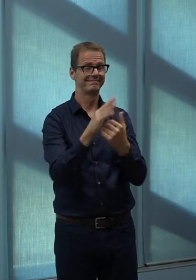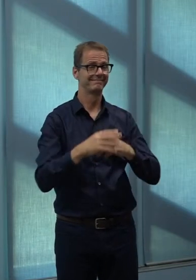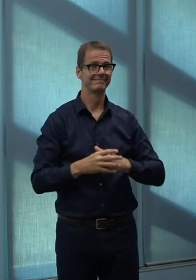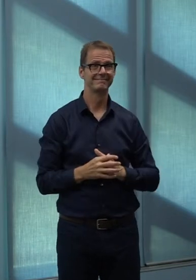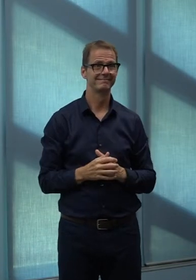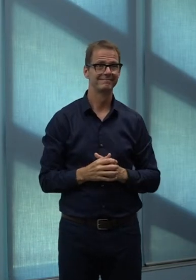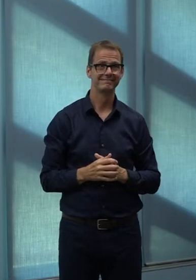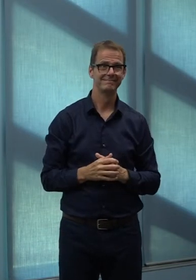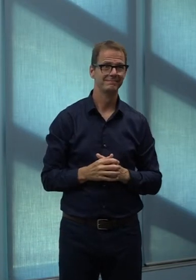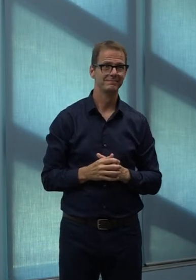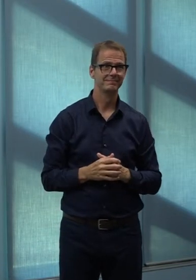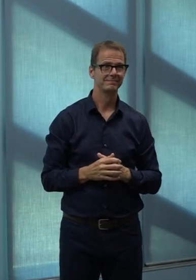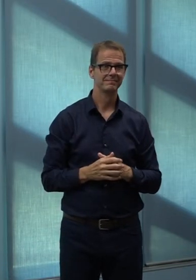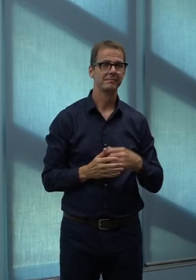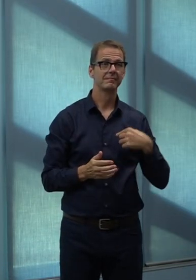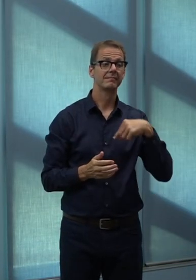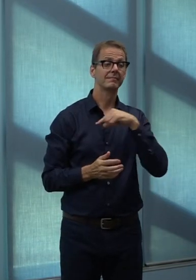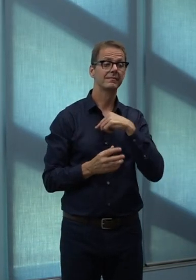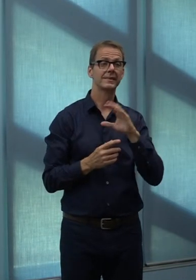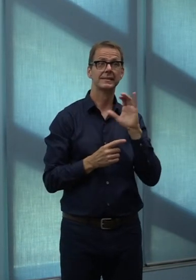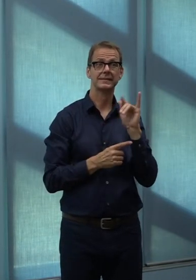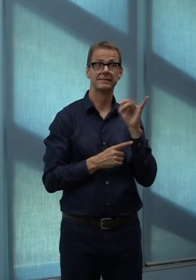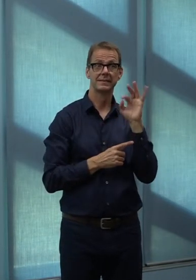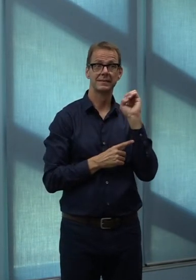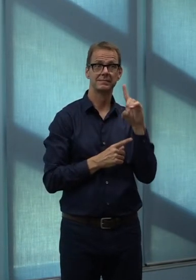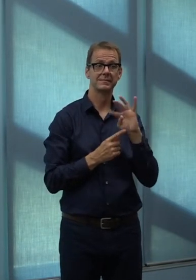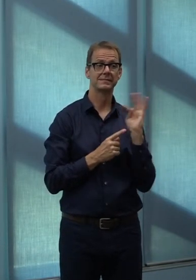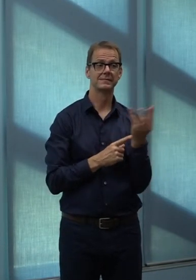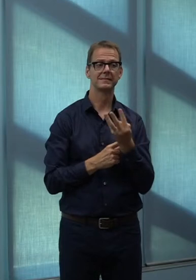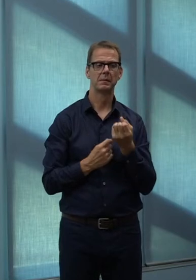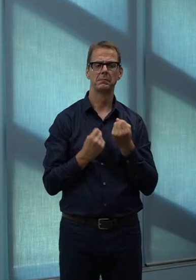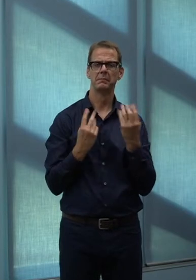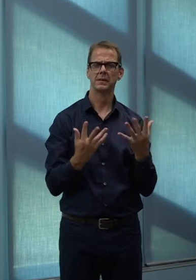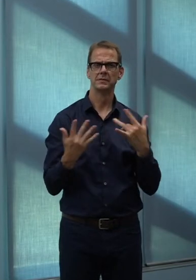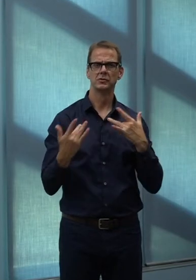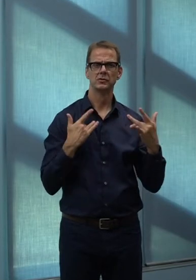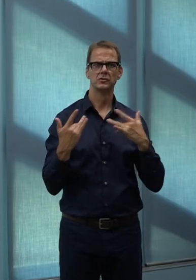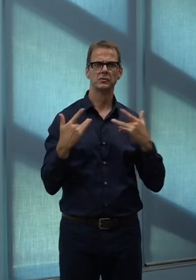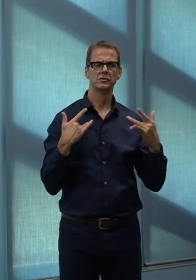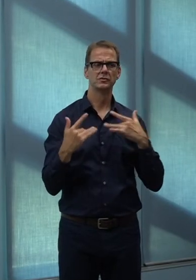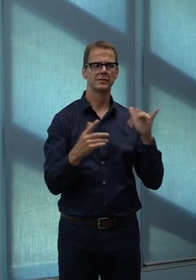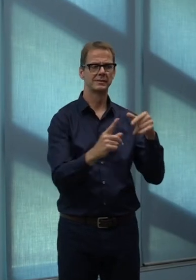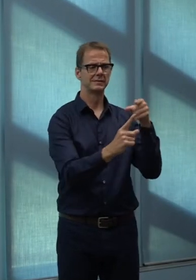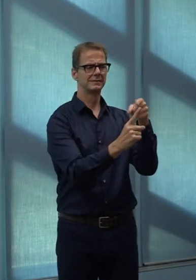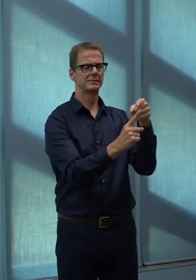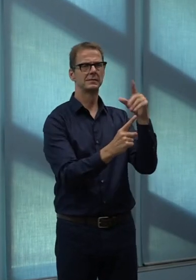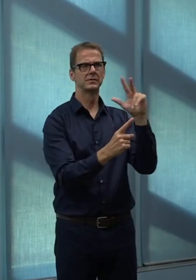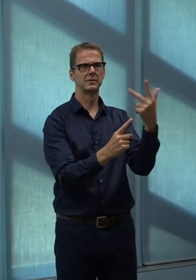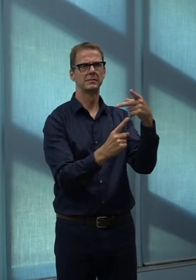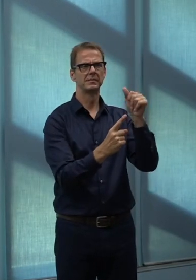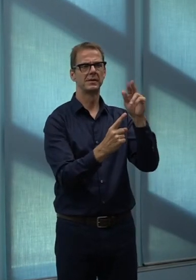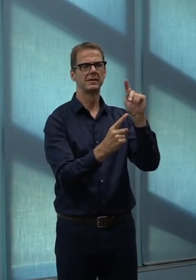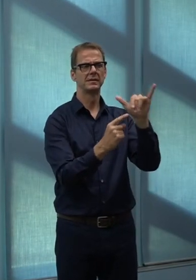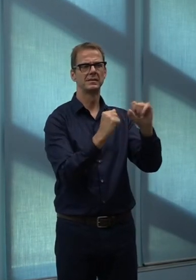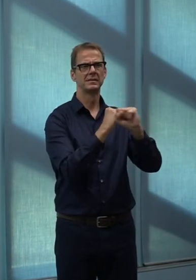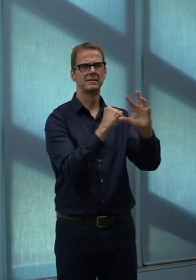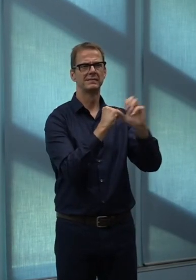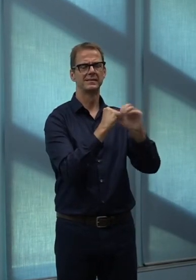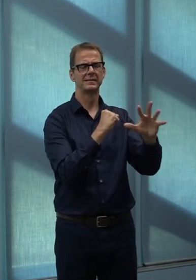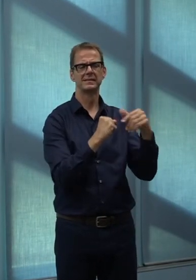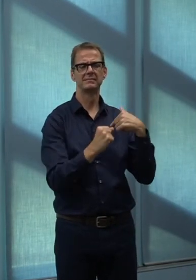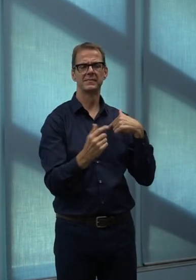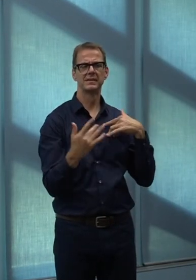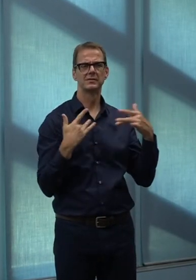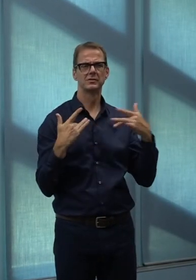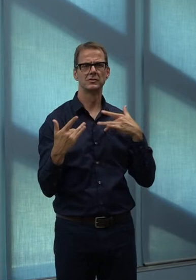have huge concerns about that. But we'll see what the black letter law says. But they did listen to us on some of the other more